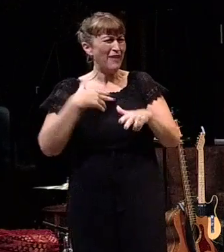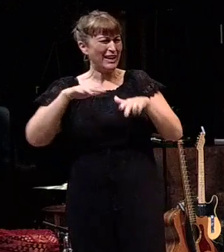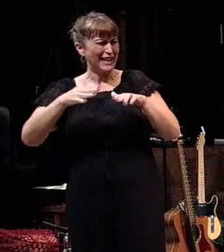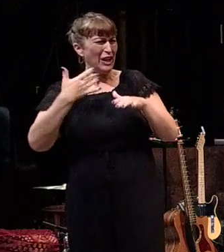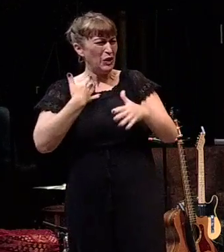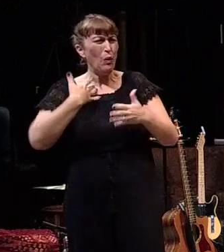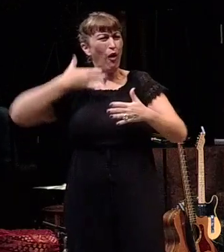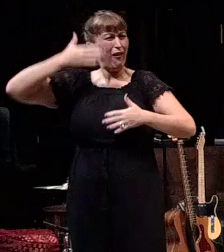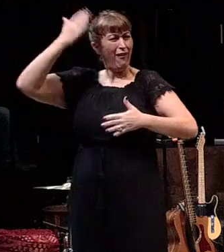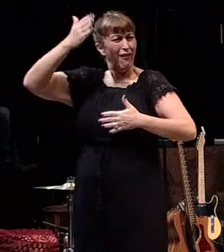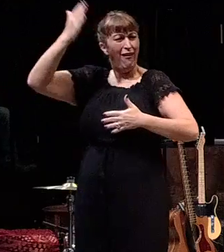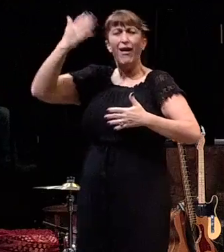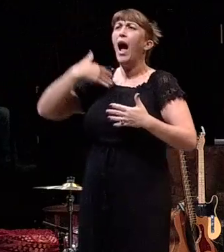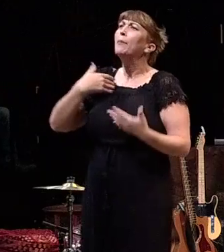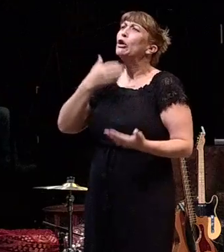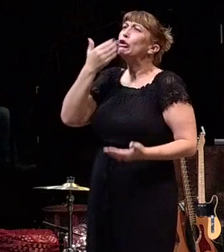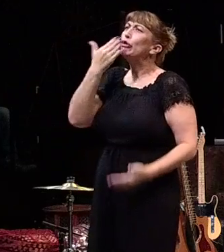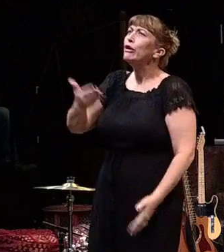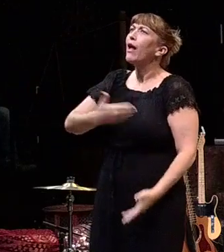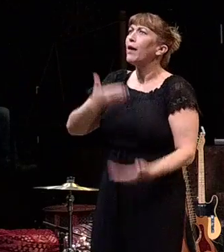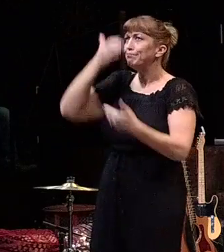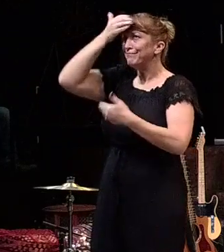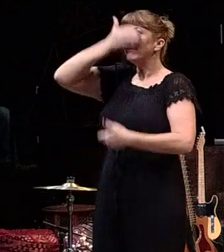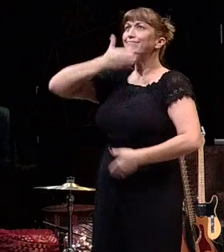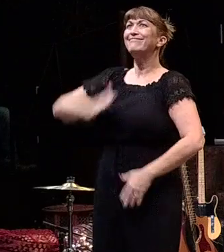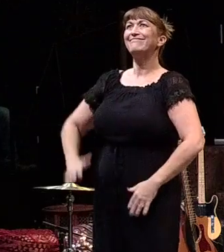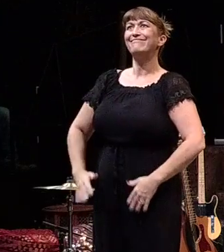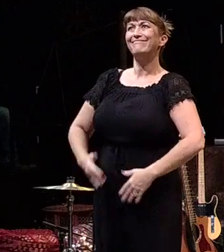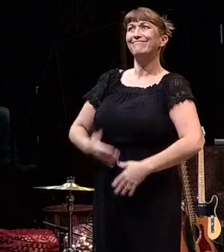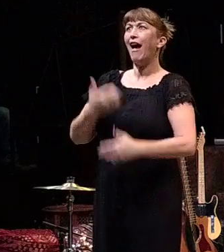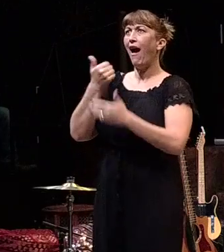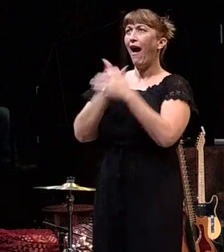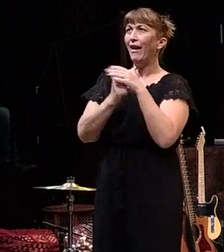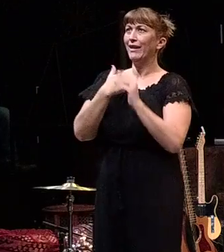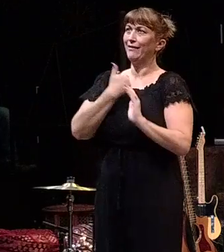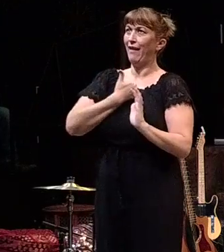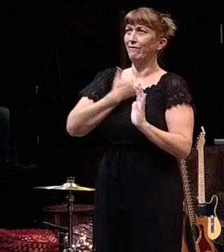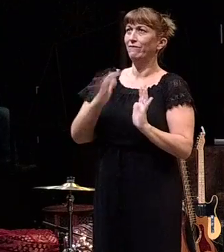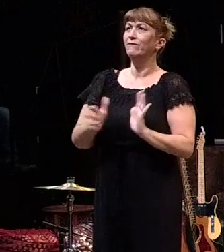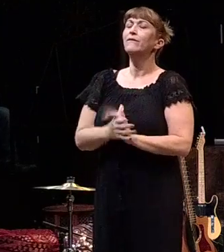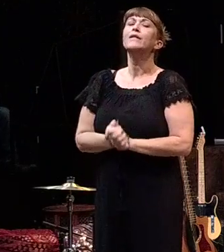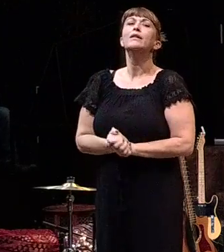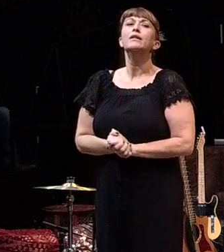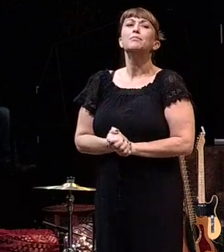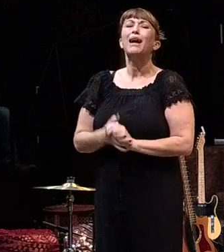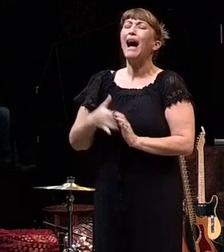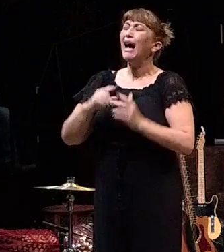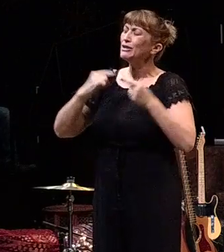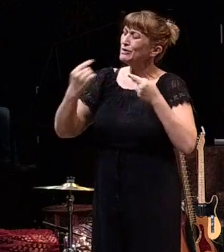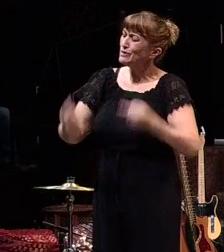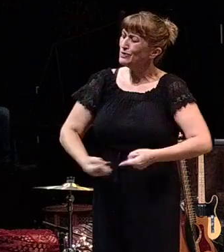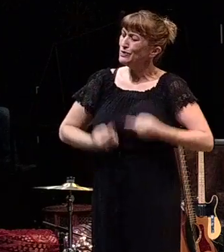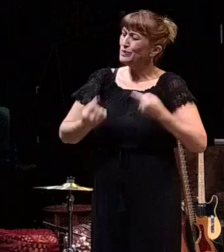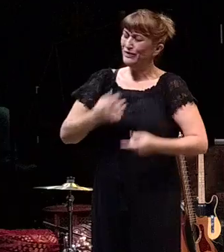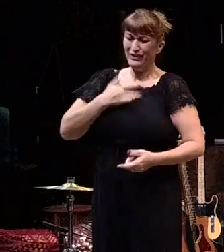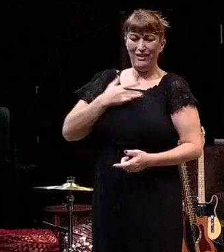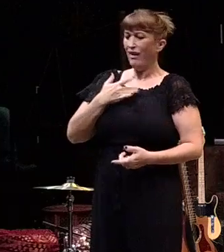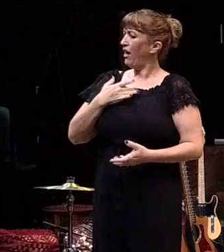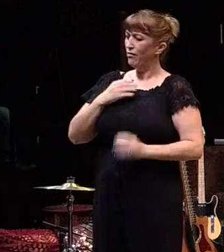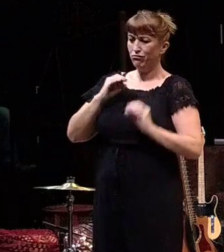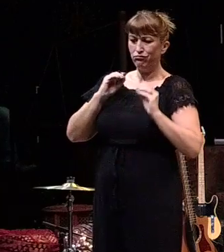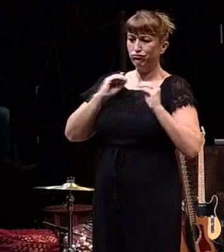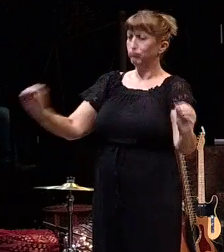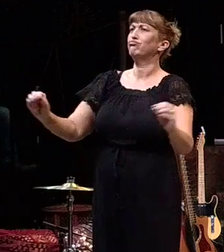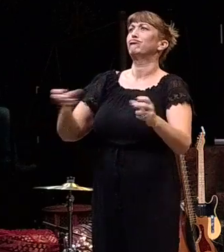I'm very good at masking it. But I struggle a lot with feeling like I'm out of control.